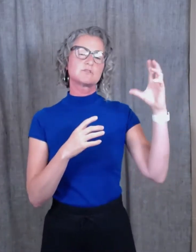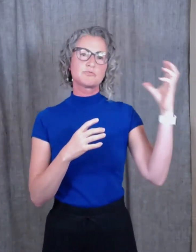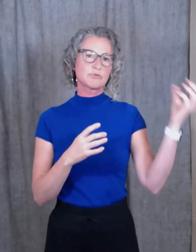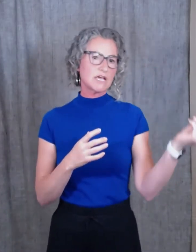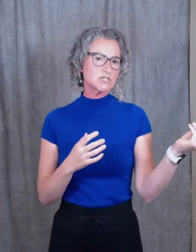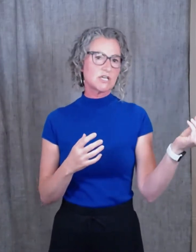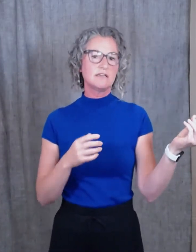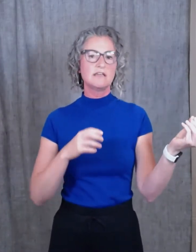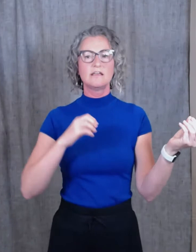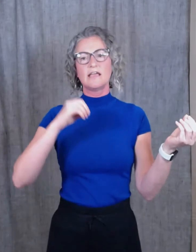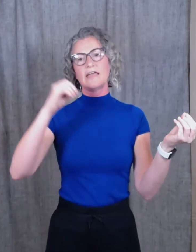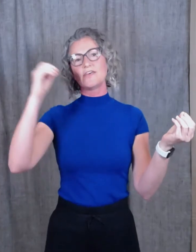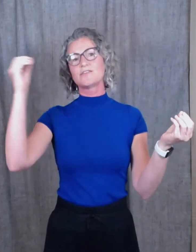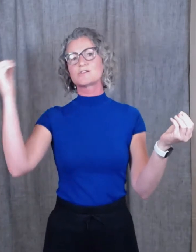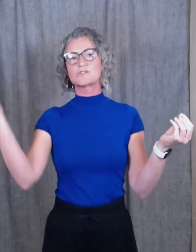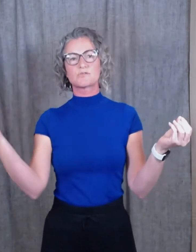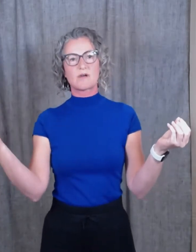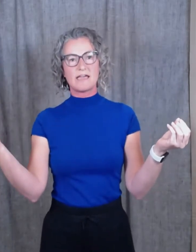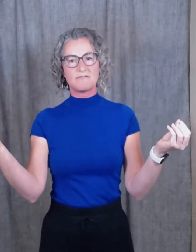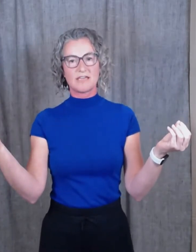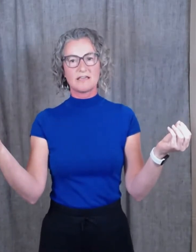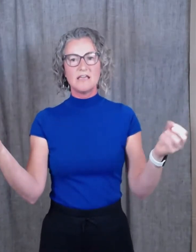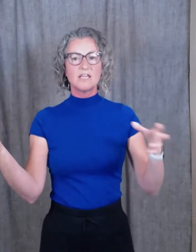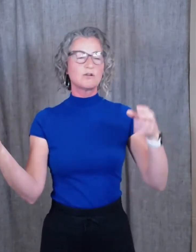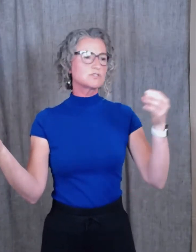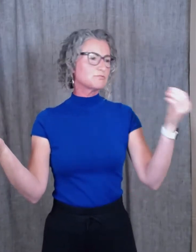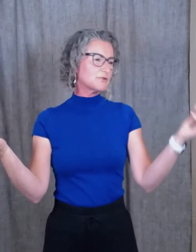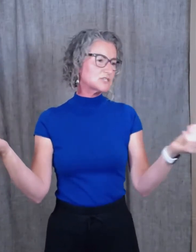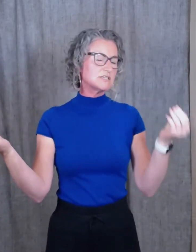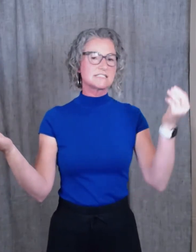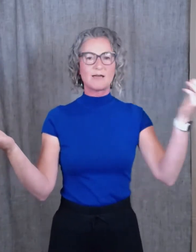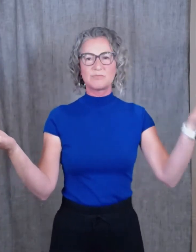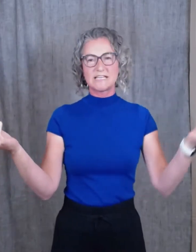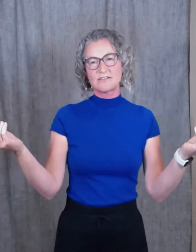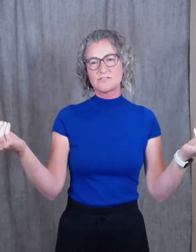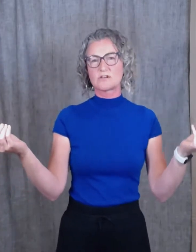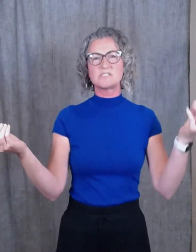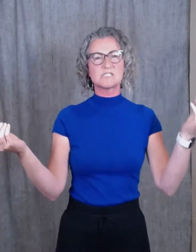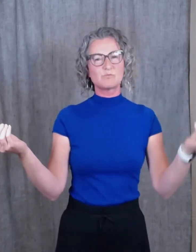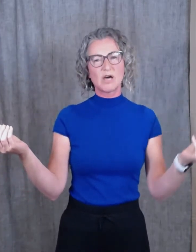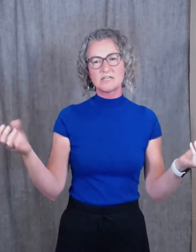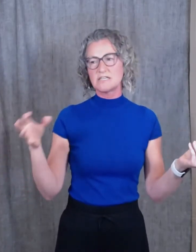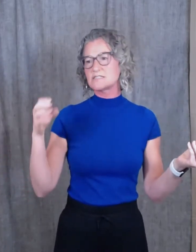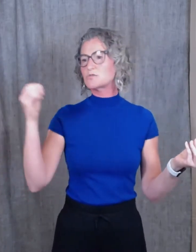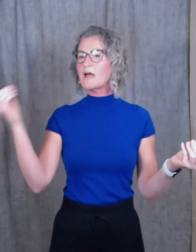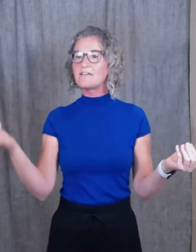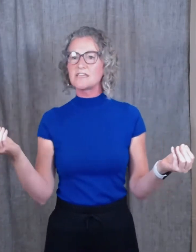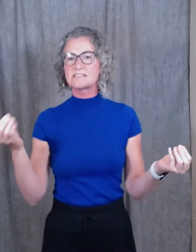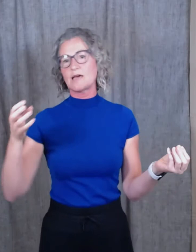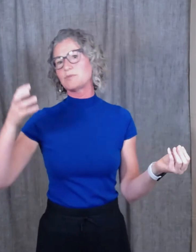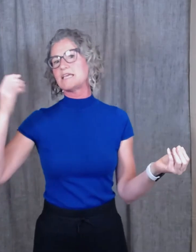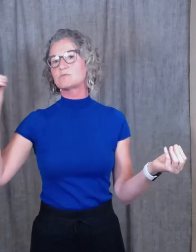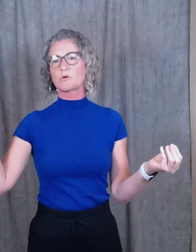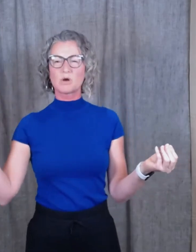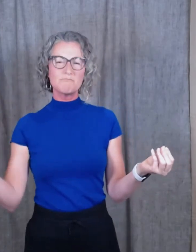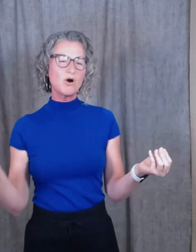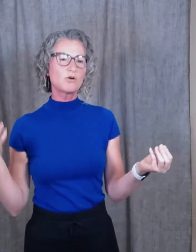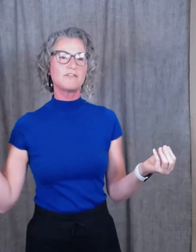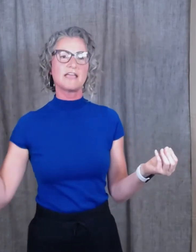depression, and then there's thriving. You know, depression is that place of sort of despondence, thriving is that place where we're motivated